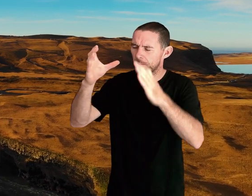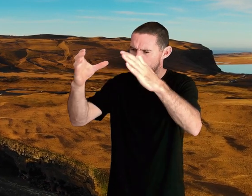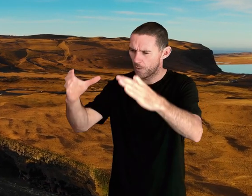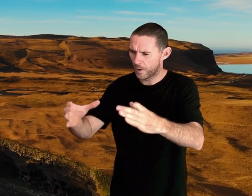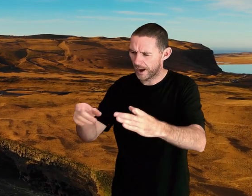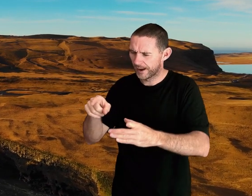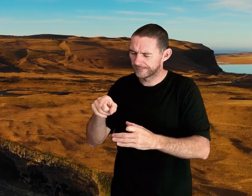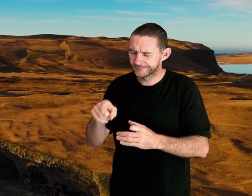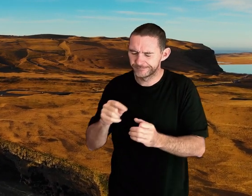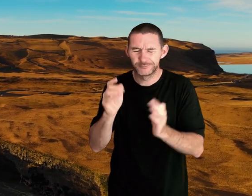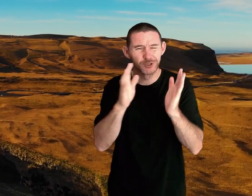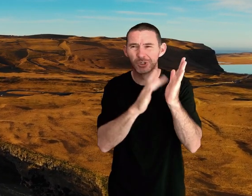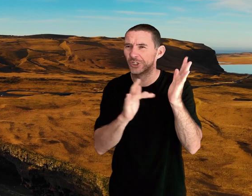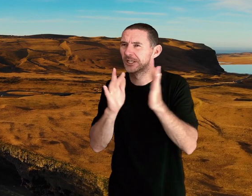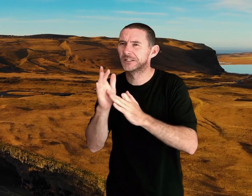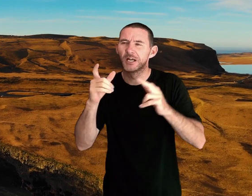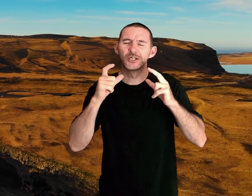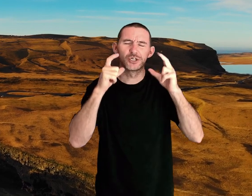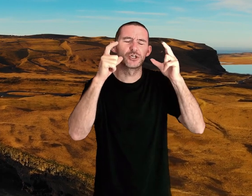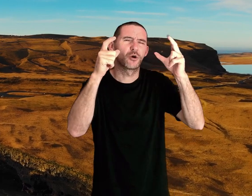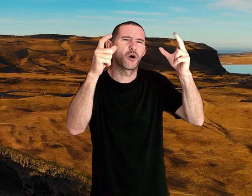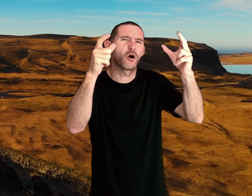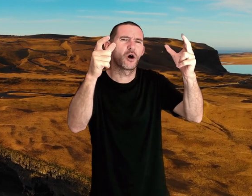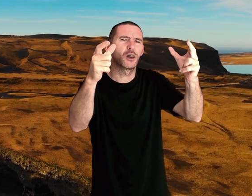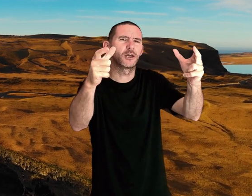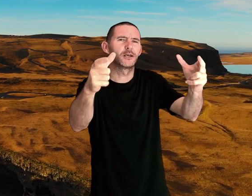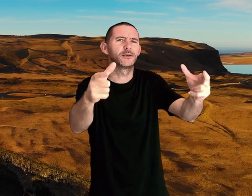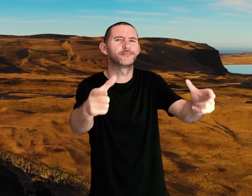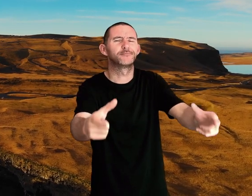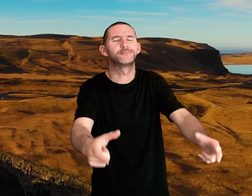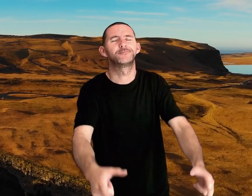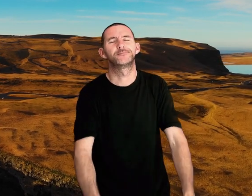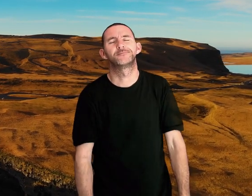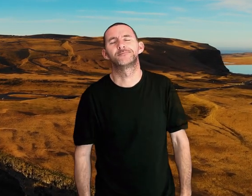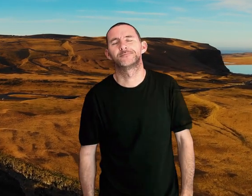drink from the well? Jesus is calling.